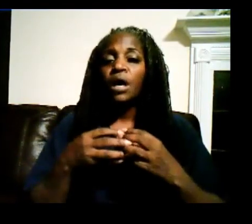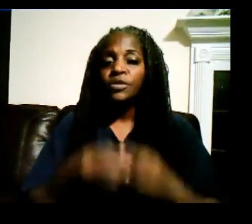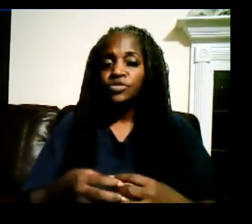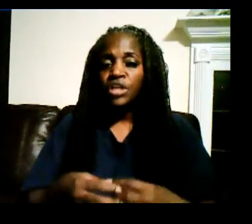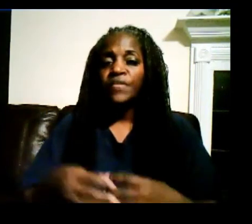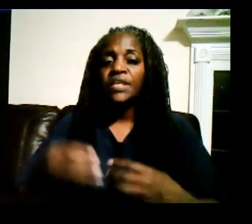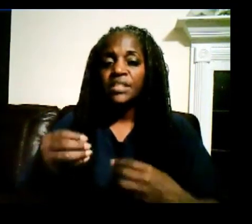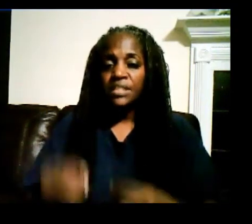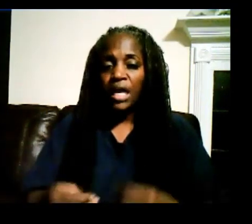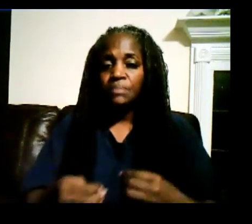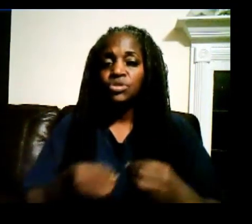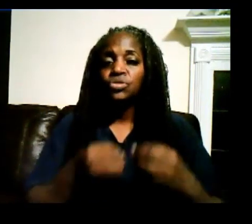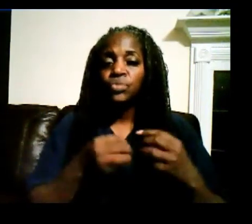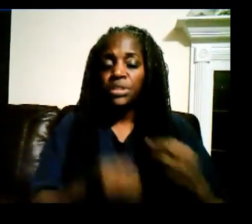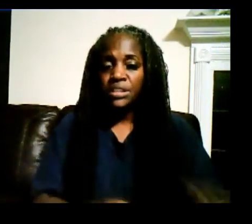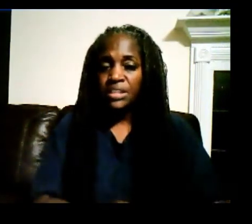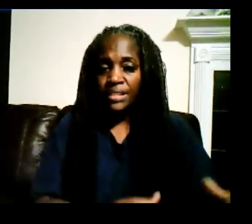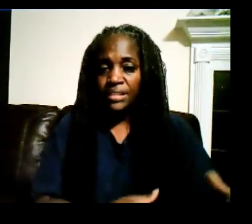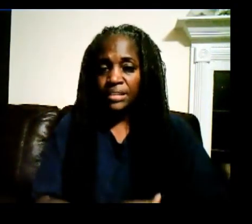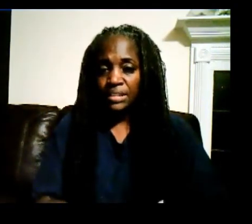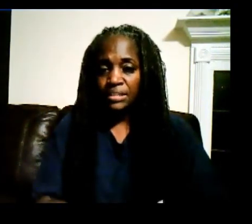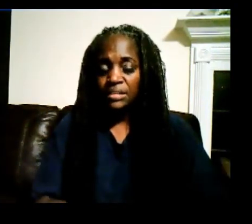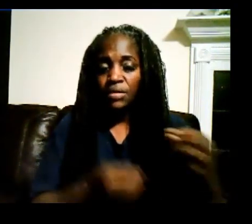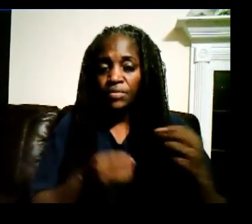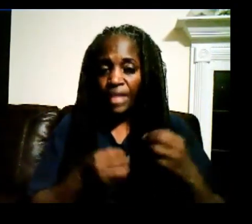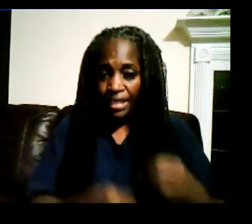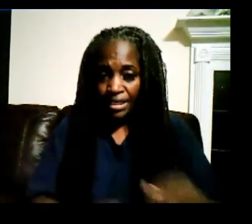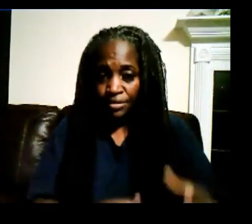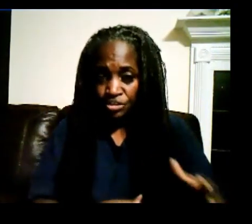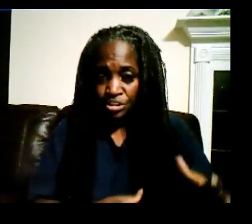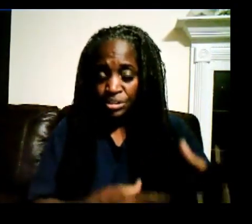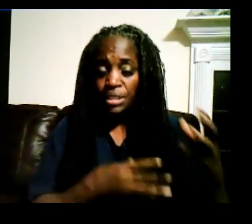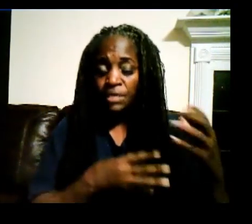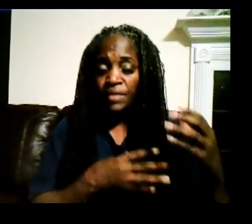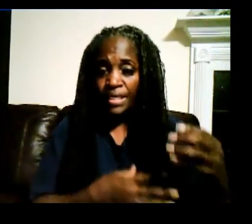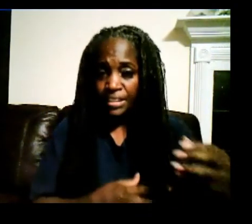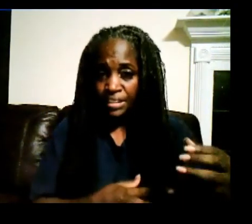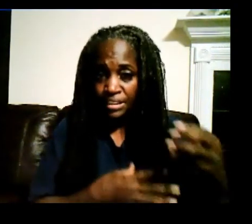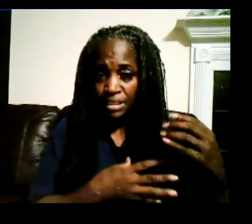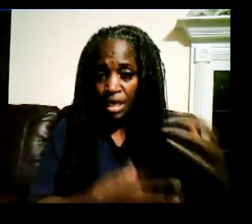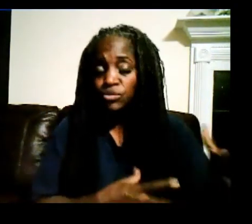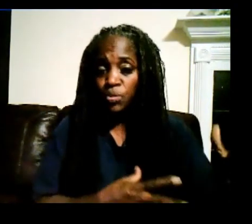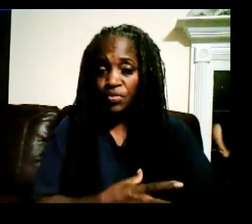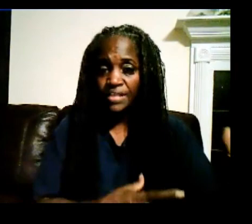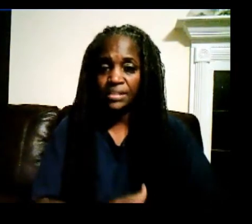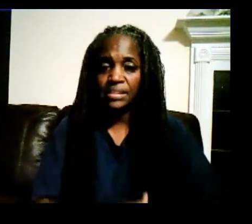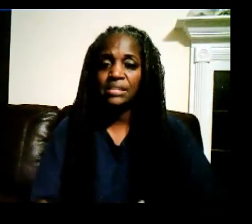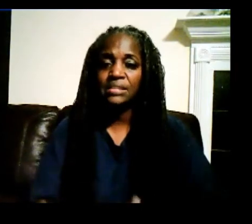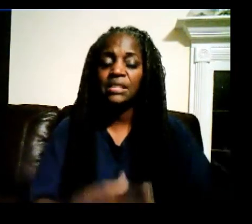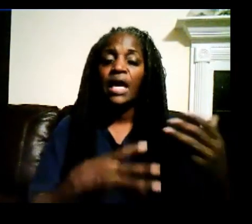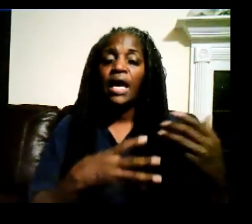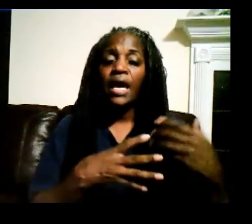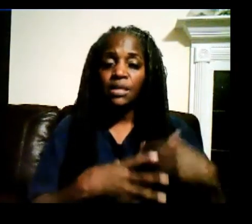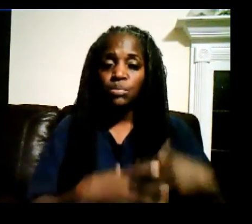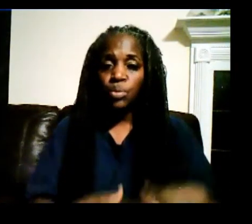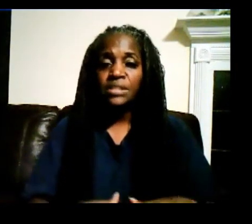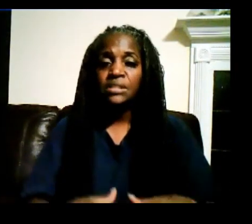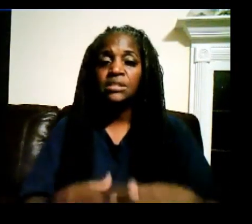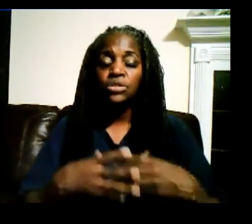understand that it is time to release that season, that energy that comes with that season, and embrace the